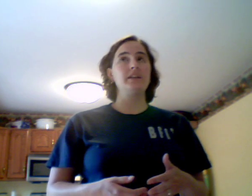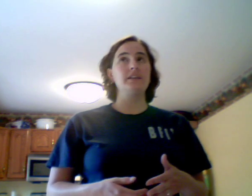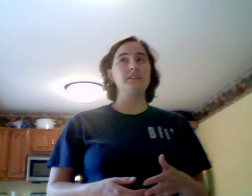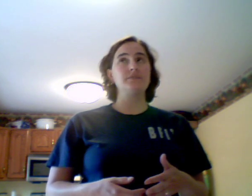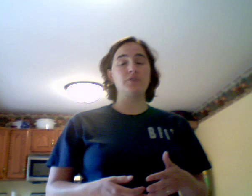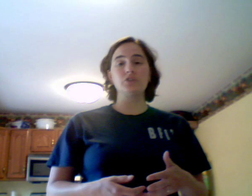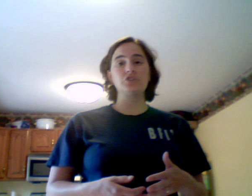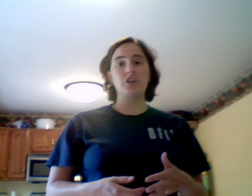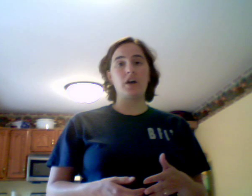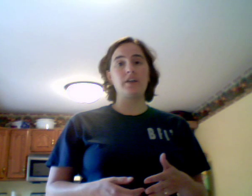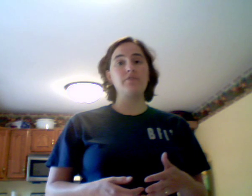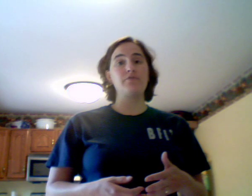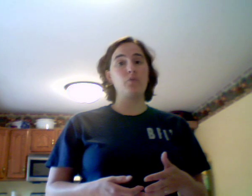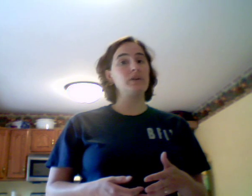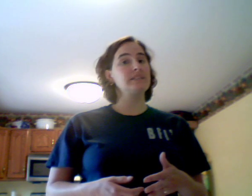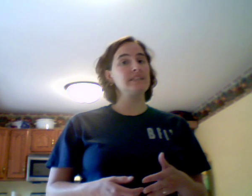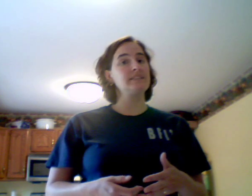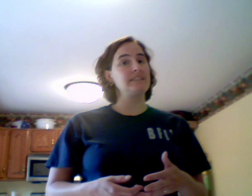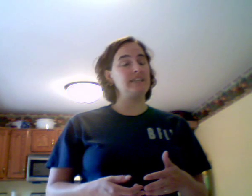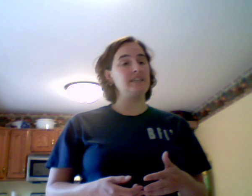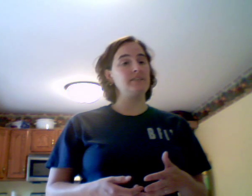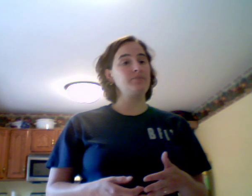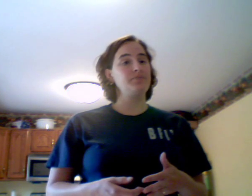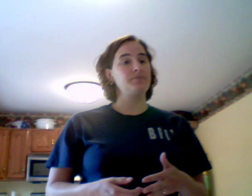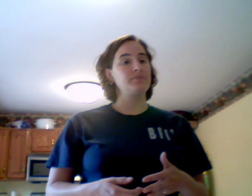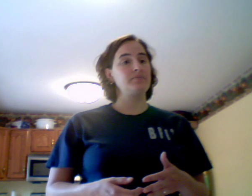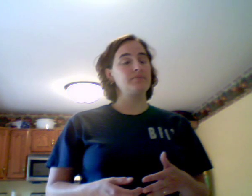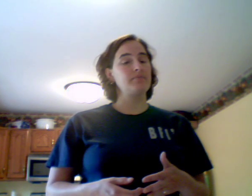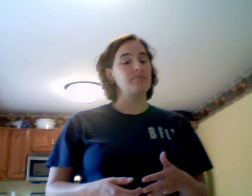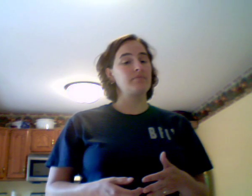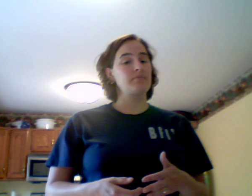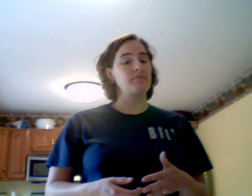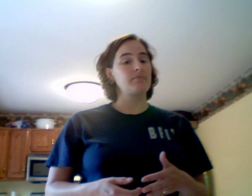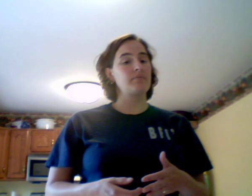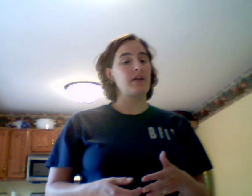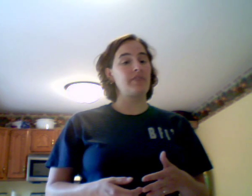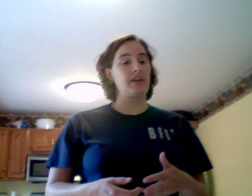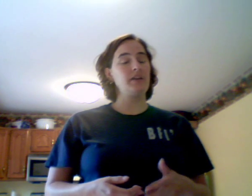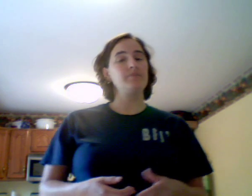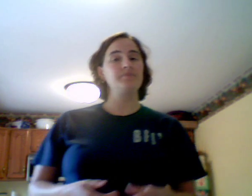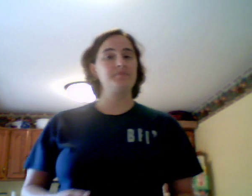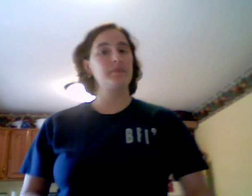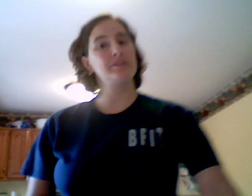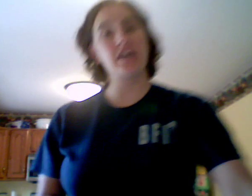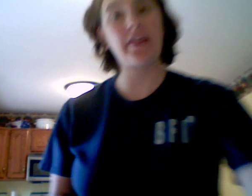is 1 John 4.16, I think. Let me check that.